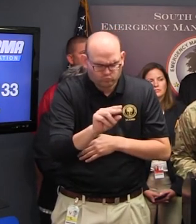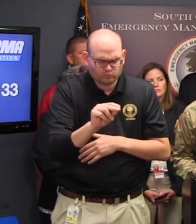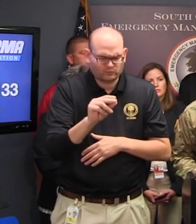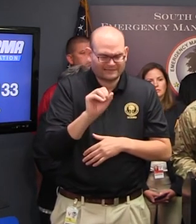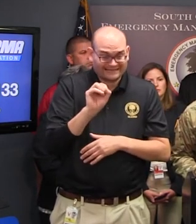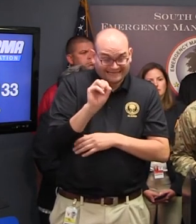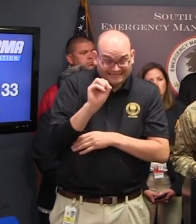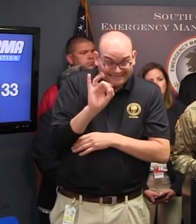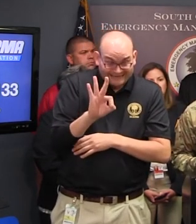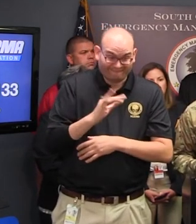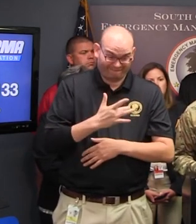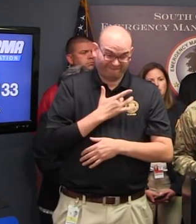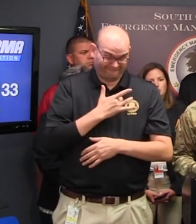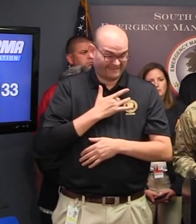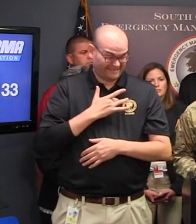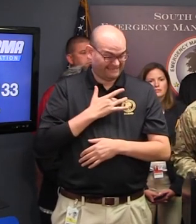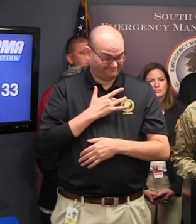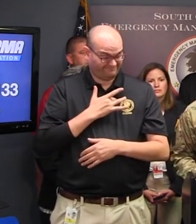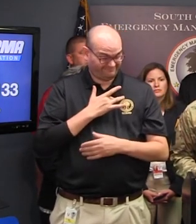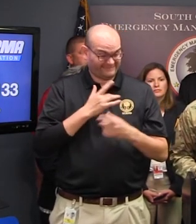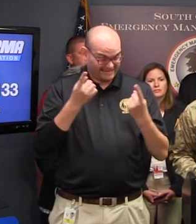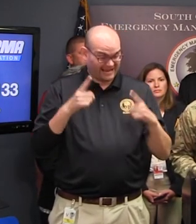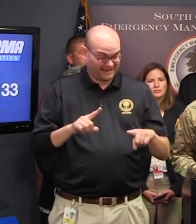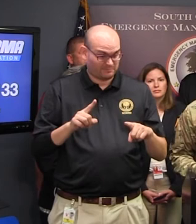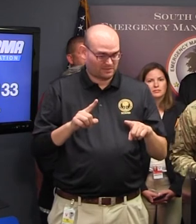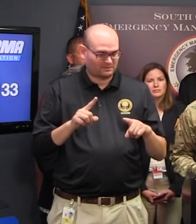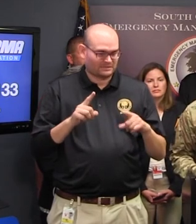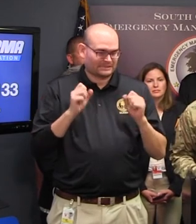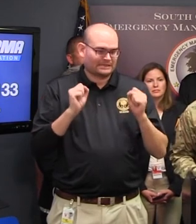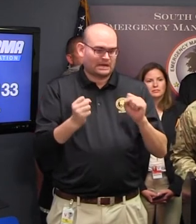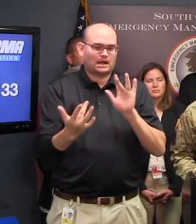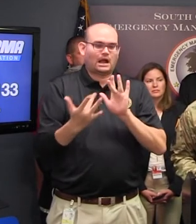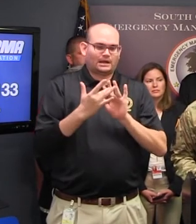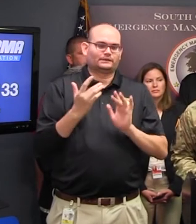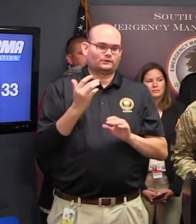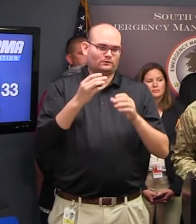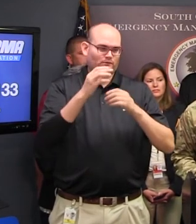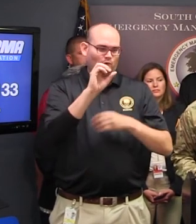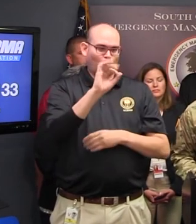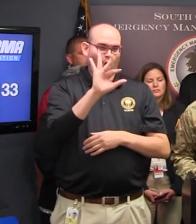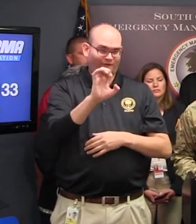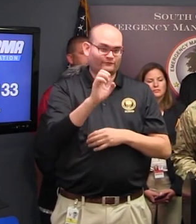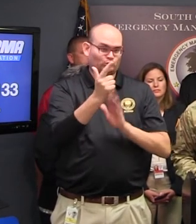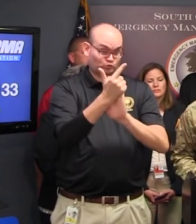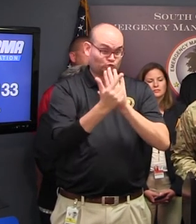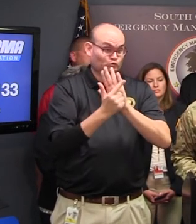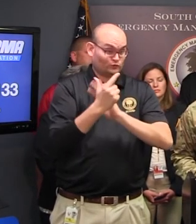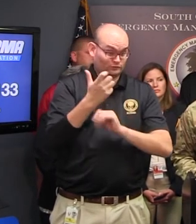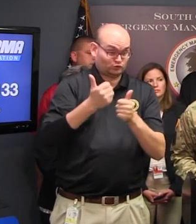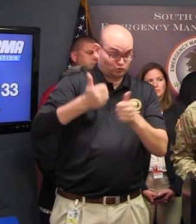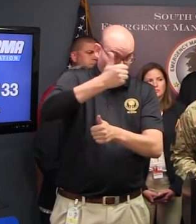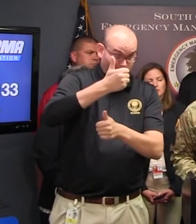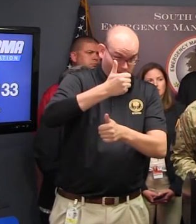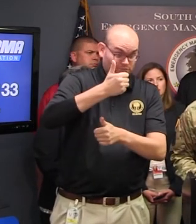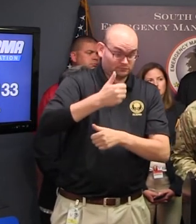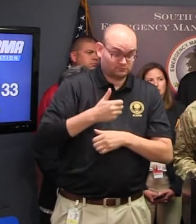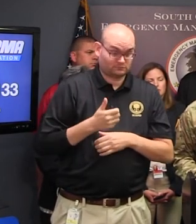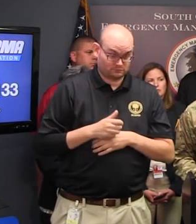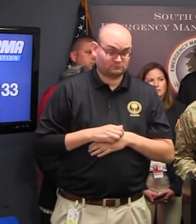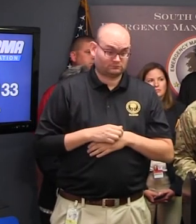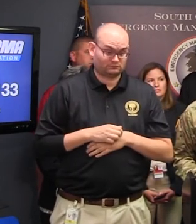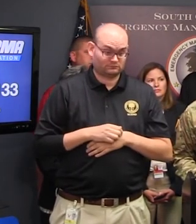gouging, there is a way that you can contact us You can contact the Office of the Attorney General at scag